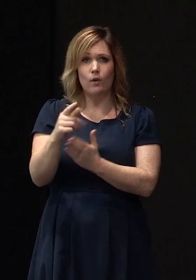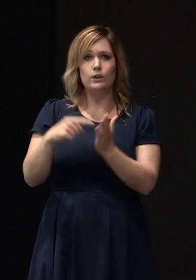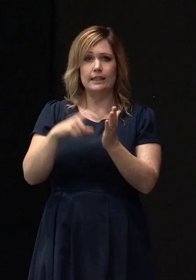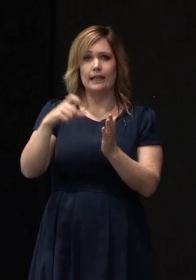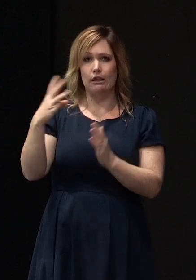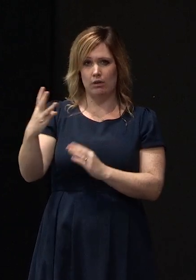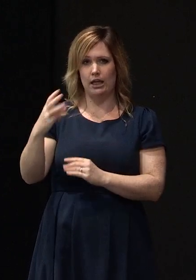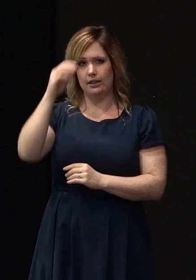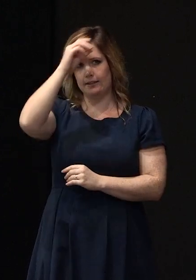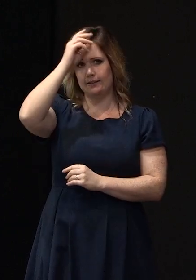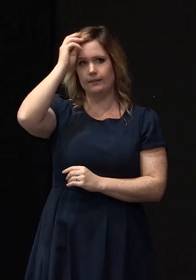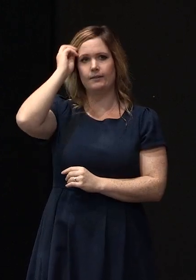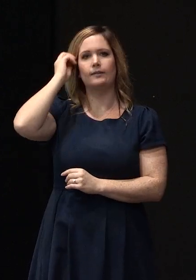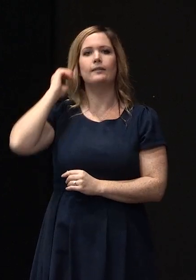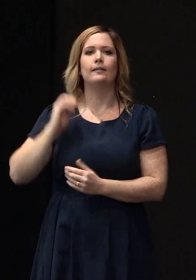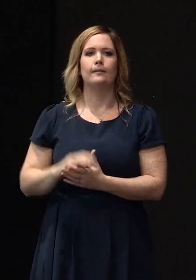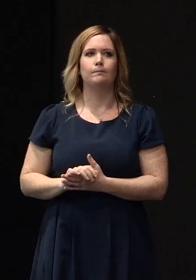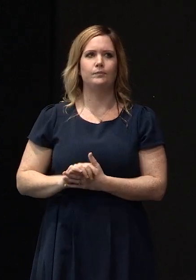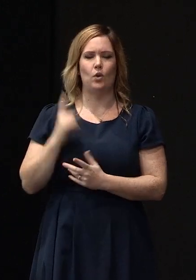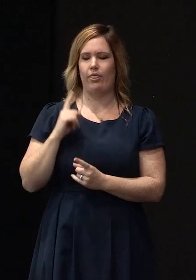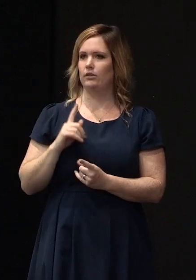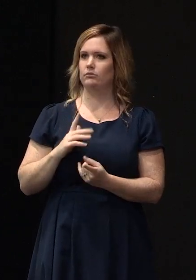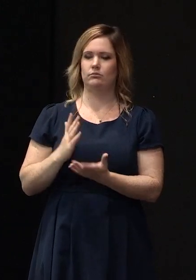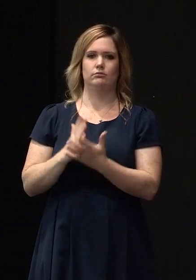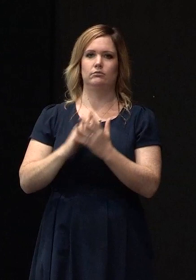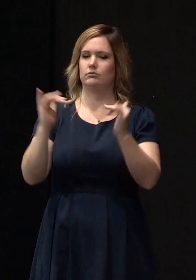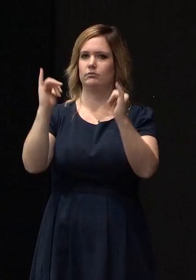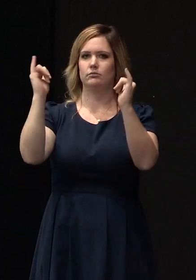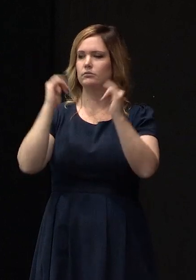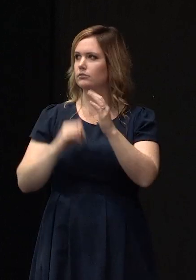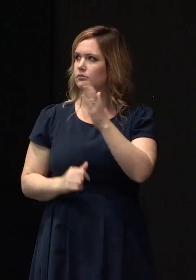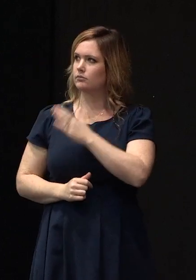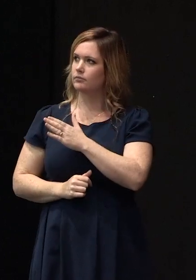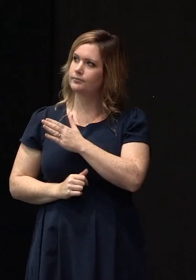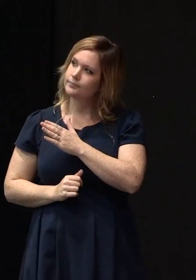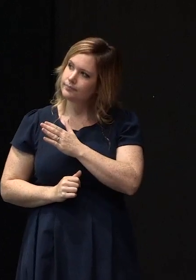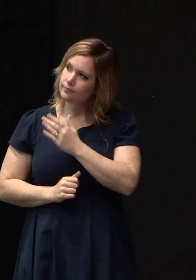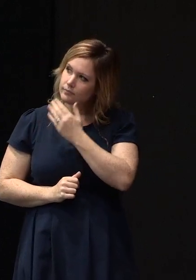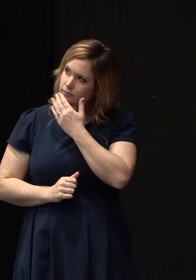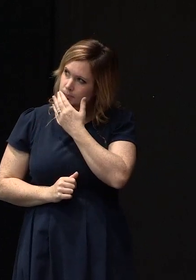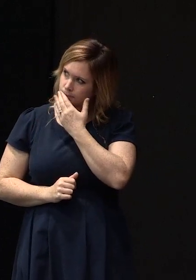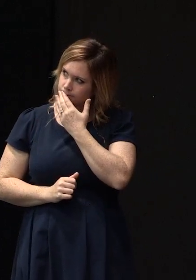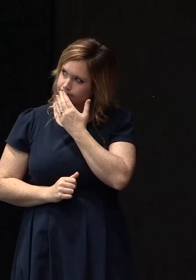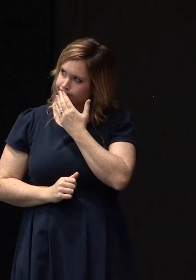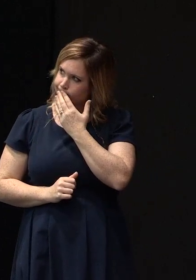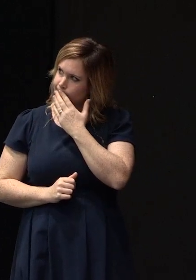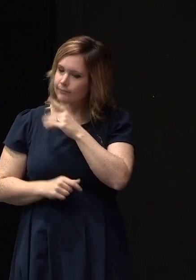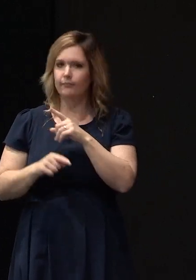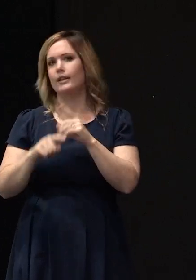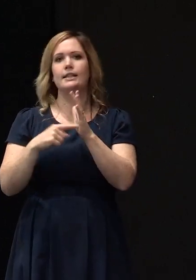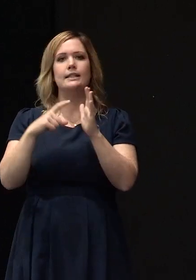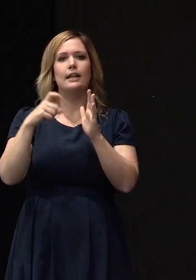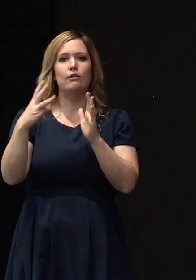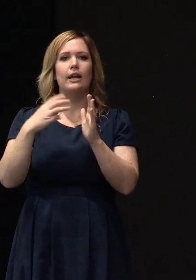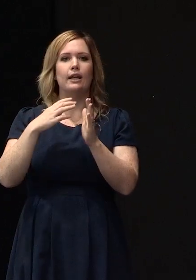which on the council is seen as total burglary and that was never the intention it was to dedicate more professional into TC3